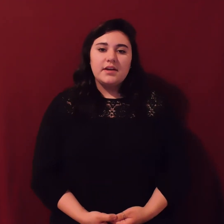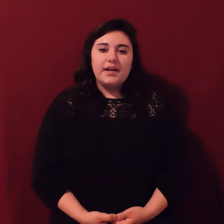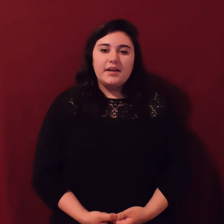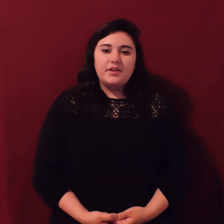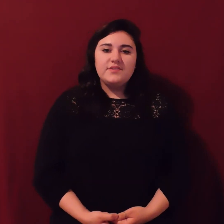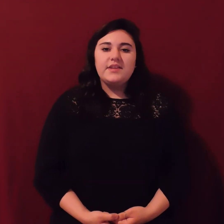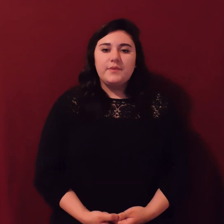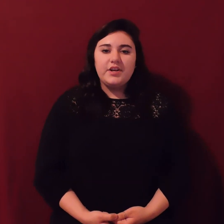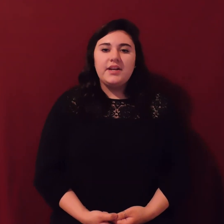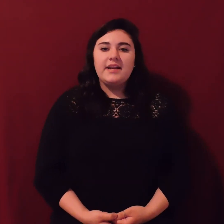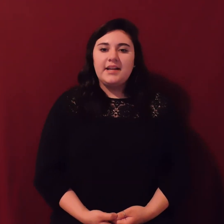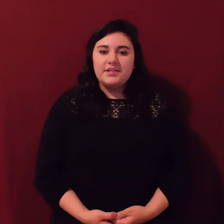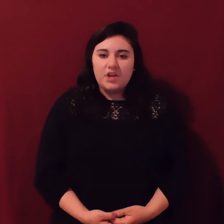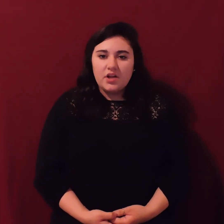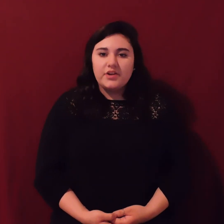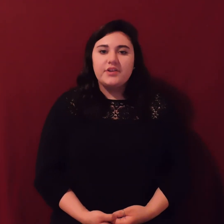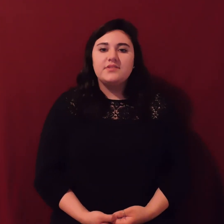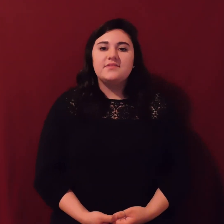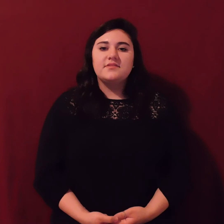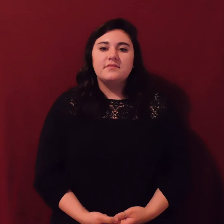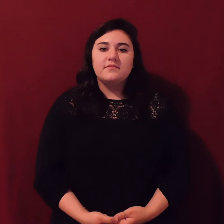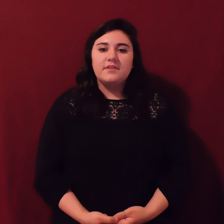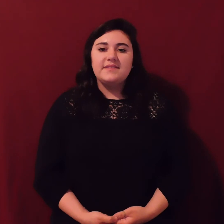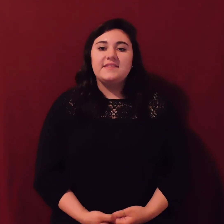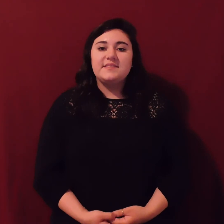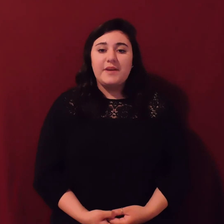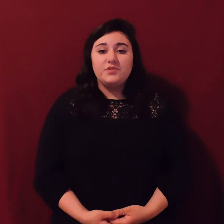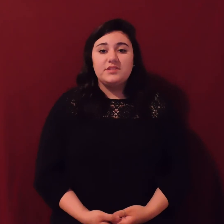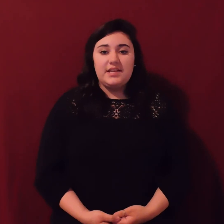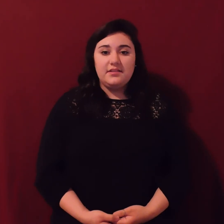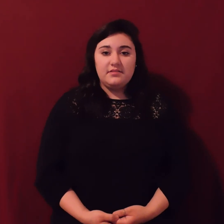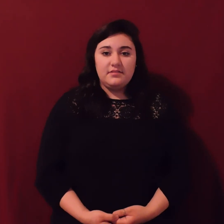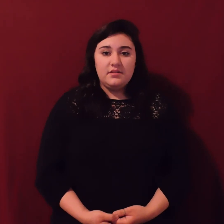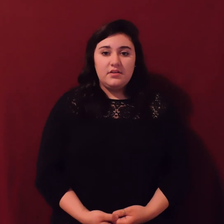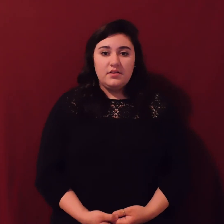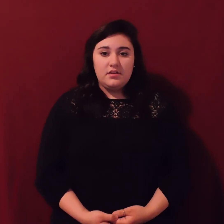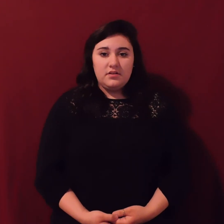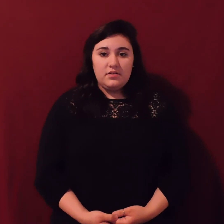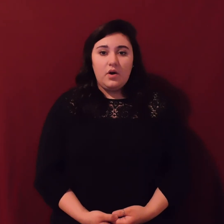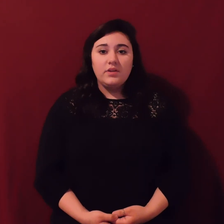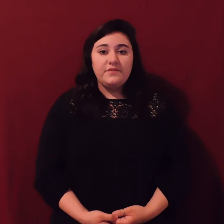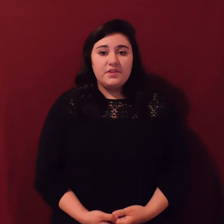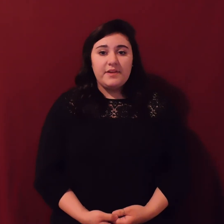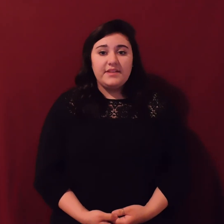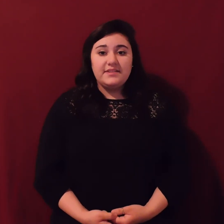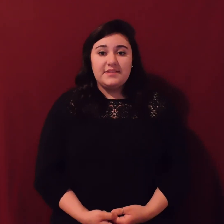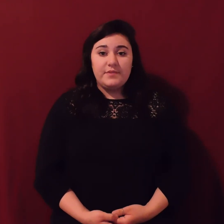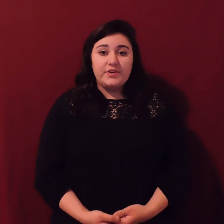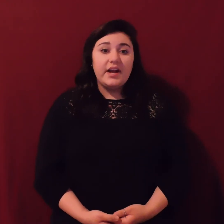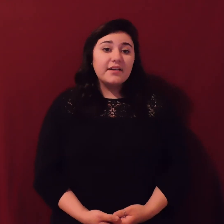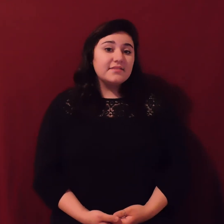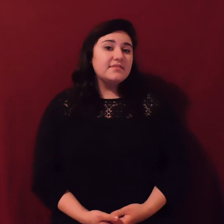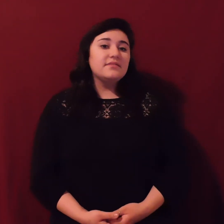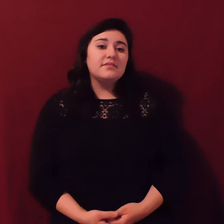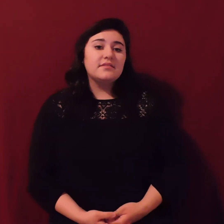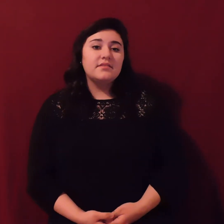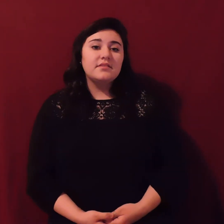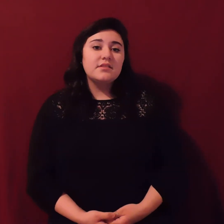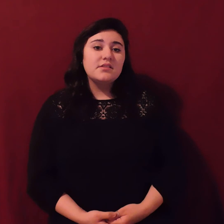You said $399 is the specialty. Only for the month of December, correct? That's correct!